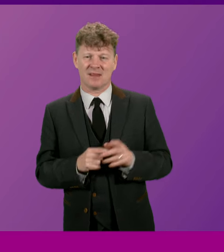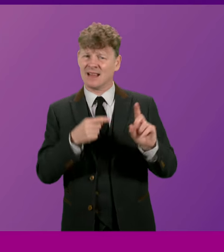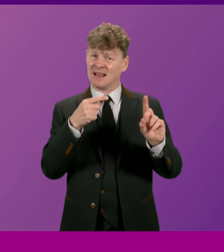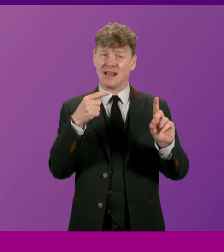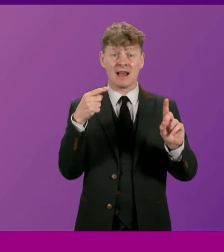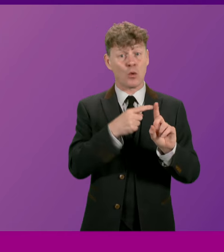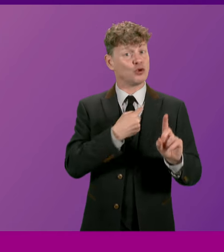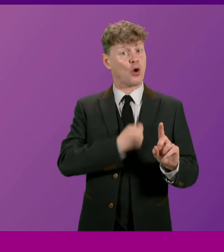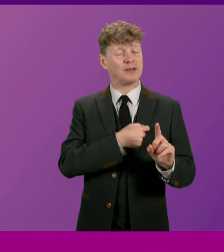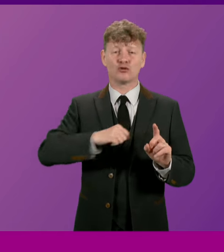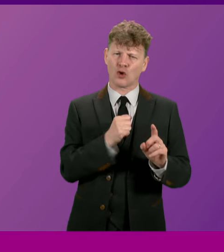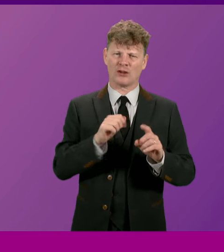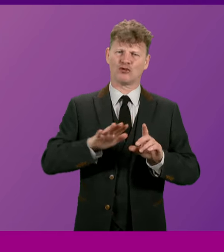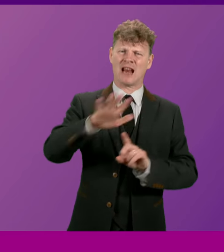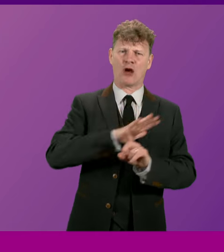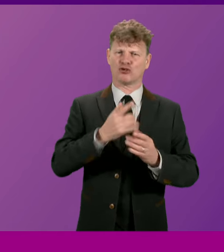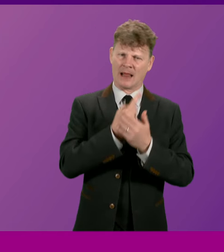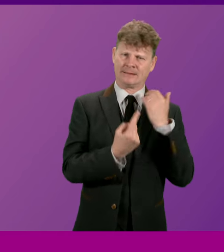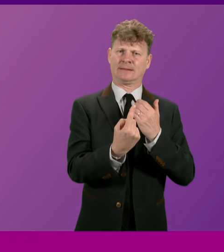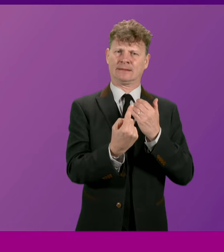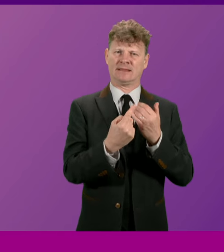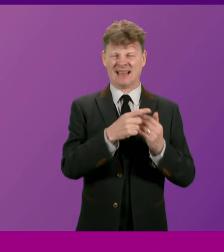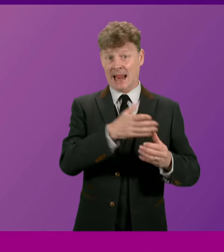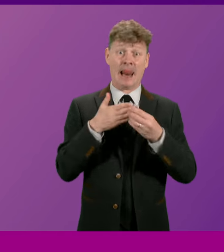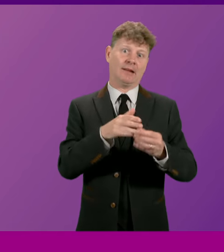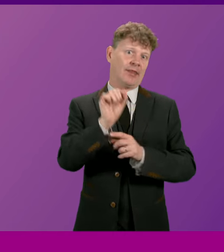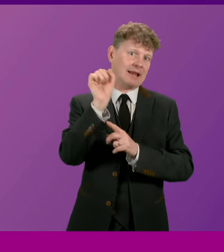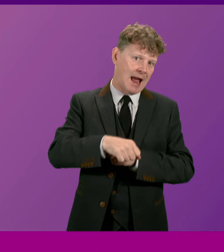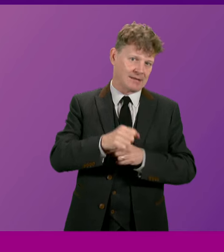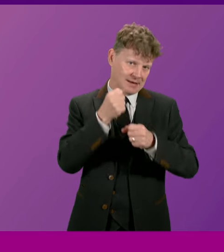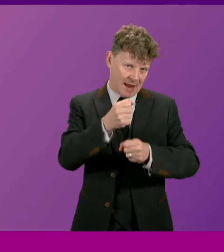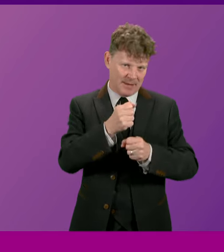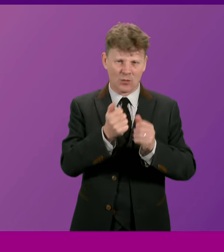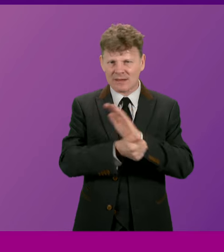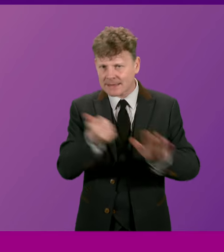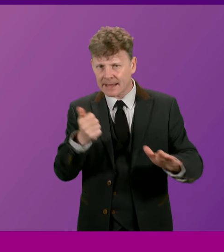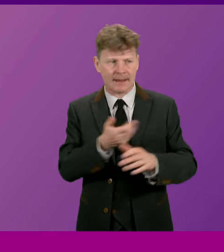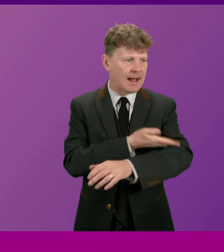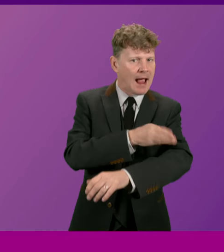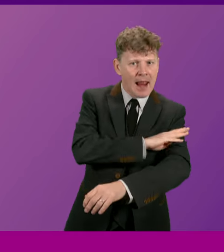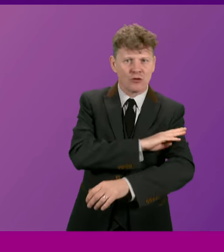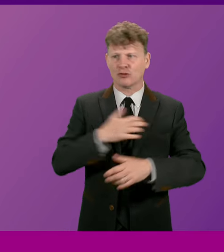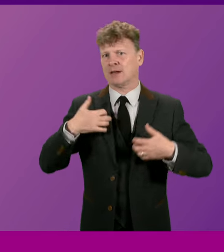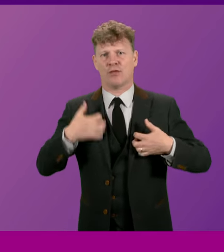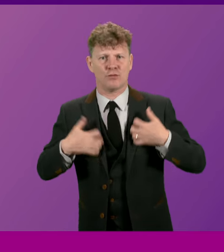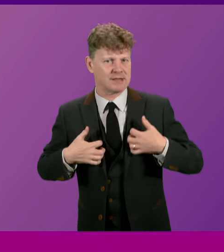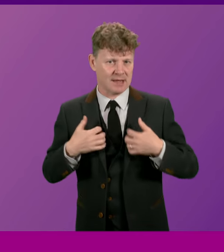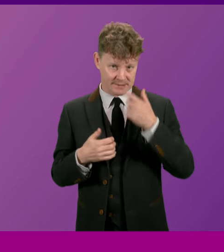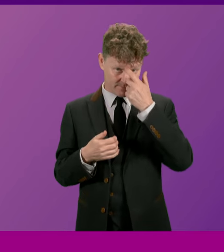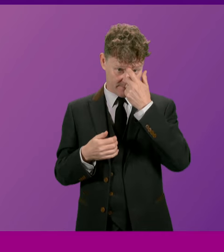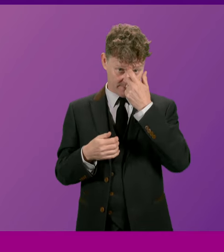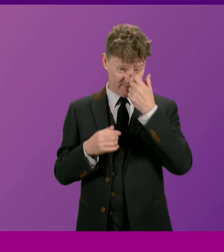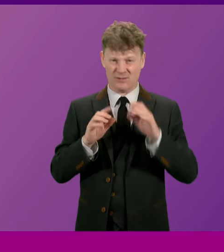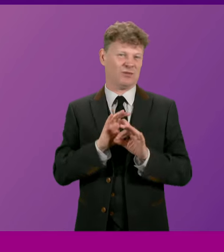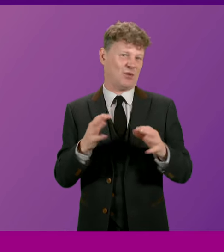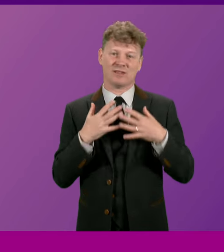committed Scottish nationalist. As a leader of the Yes campaign, he led it with skill, energy and enthusiasm. And it will come as